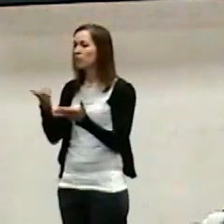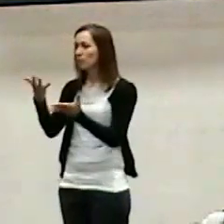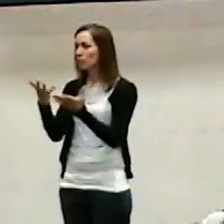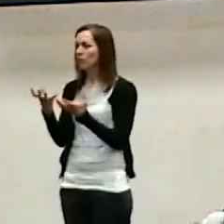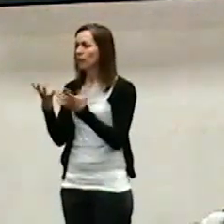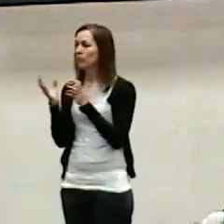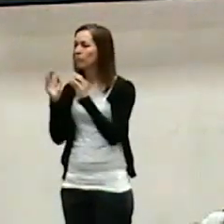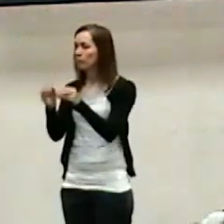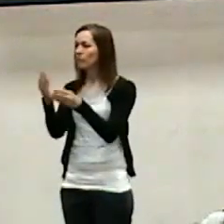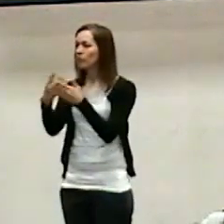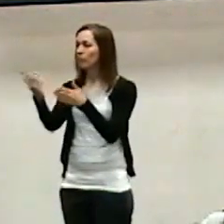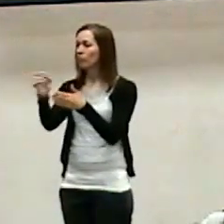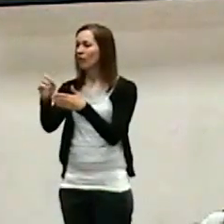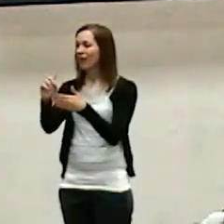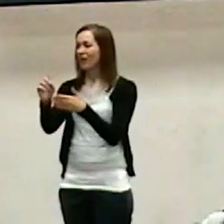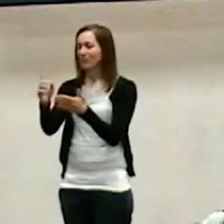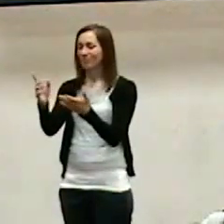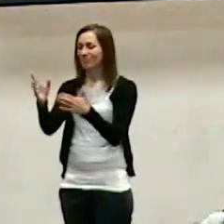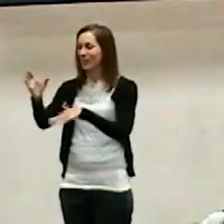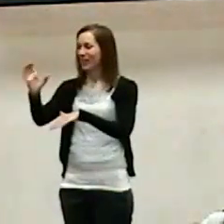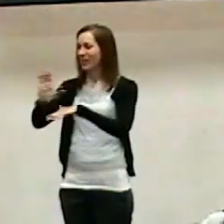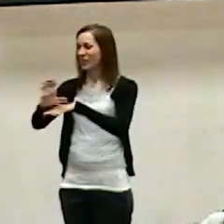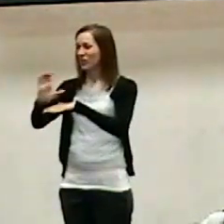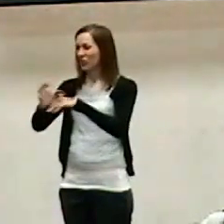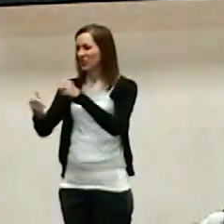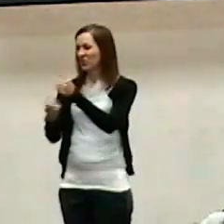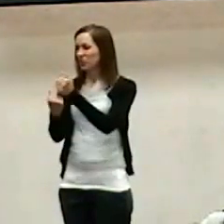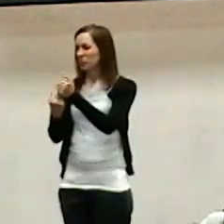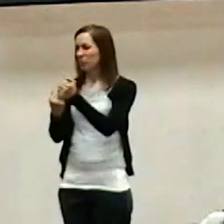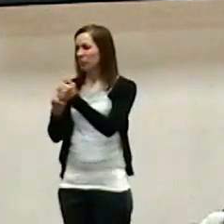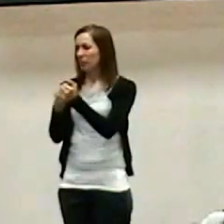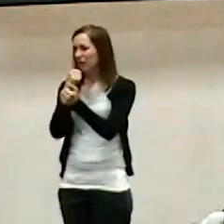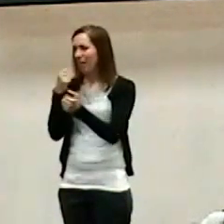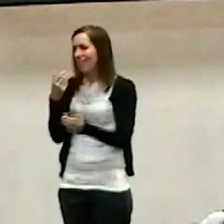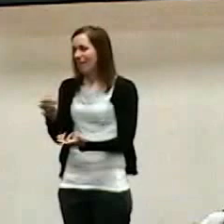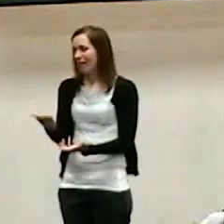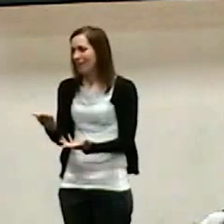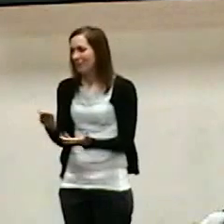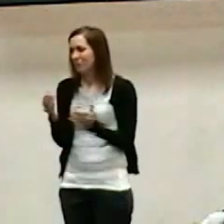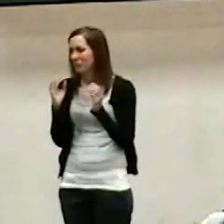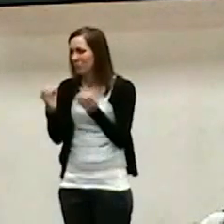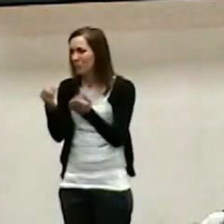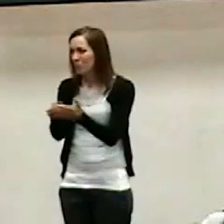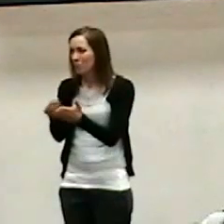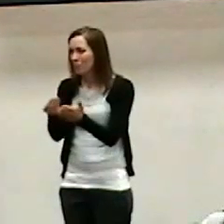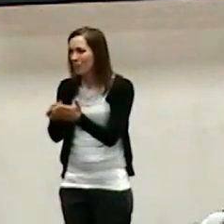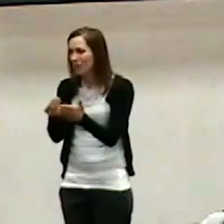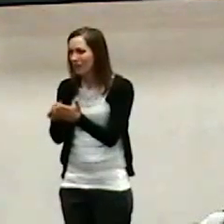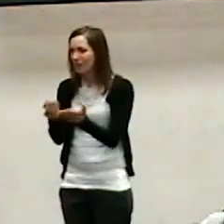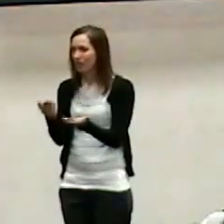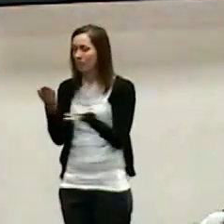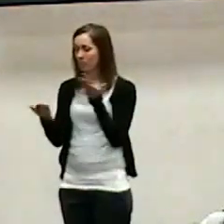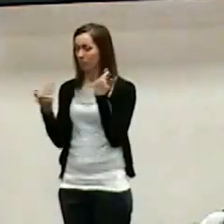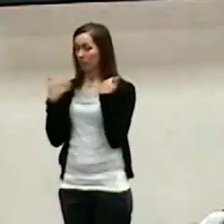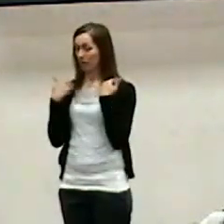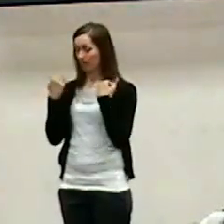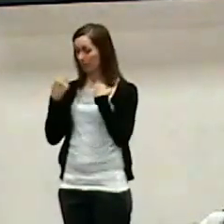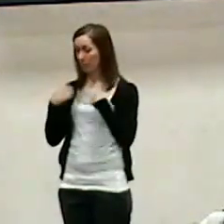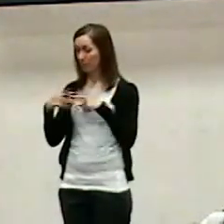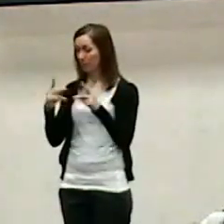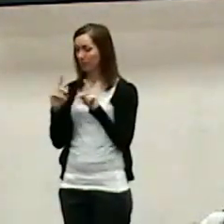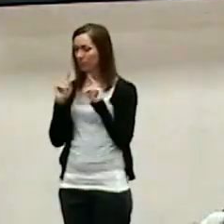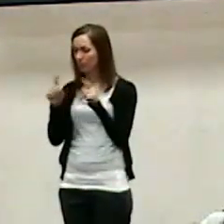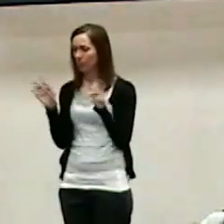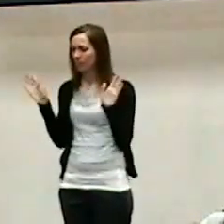church funding, church financing for your work may not be completely available. You might have an opportunity to reach into a